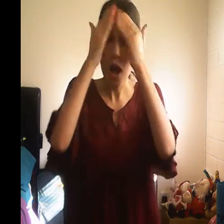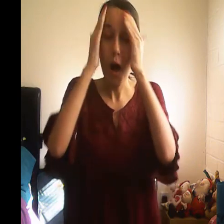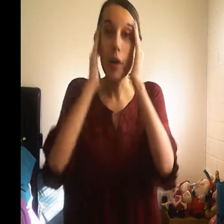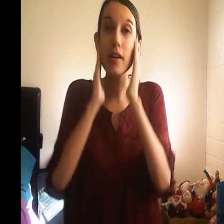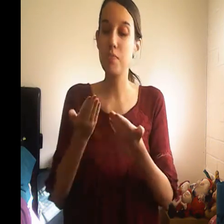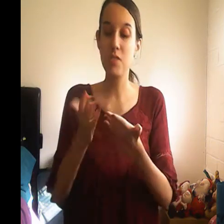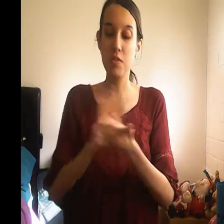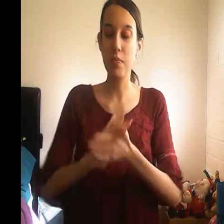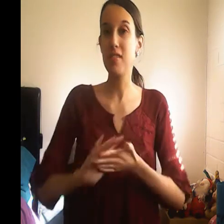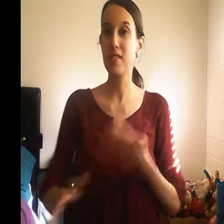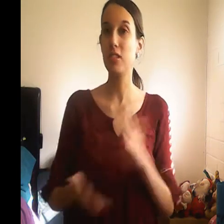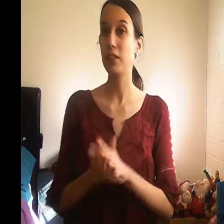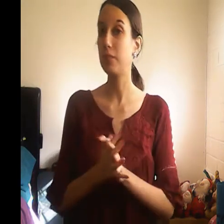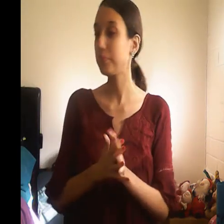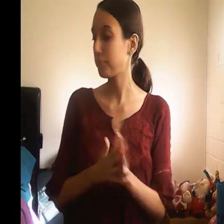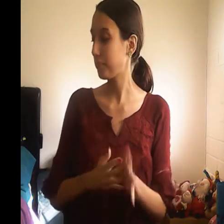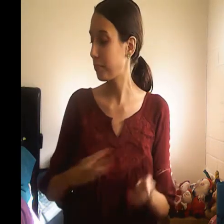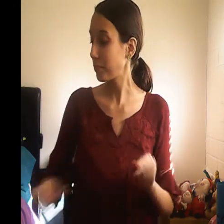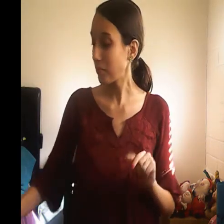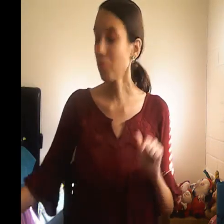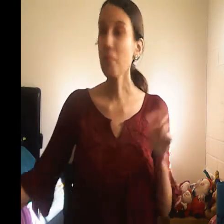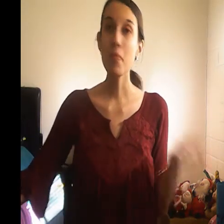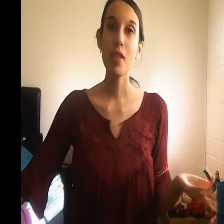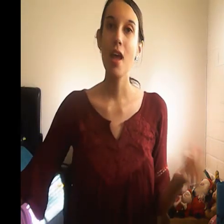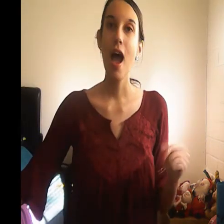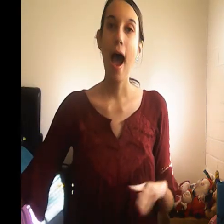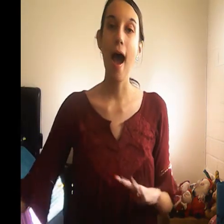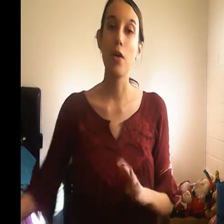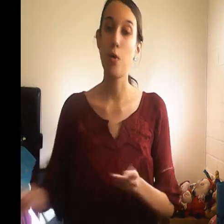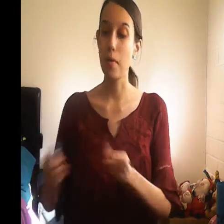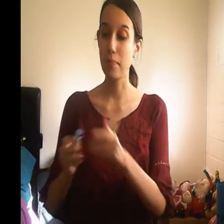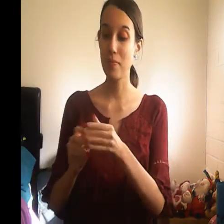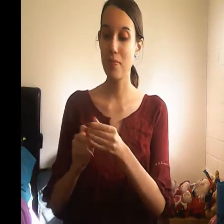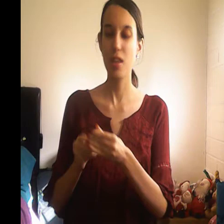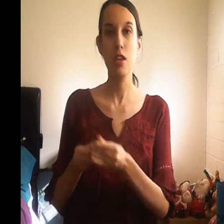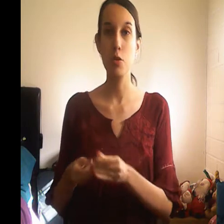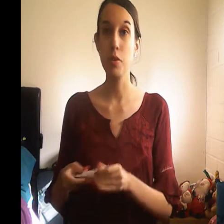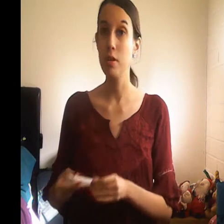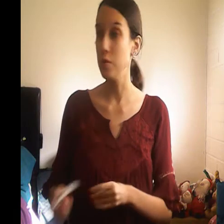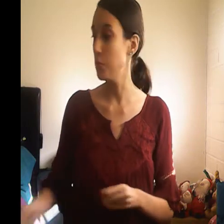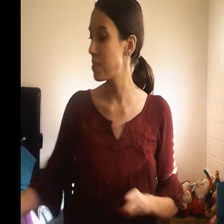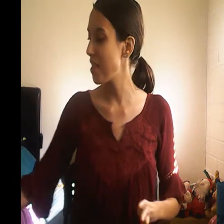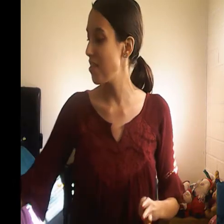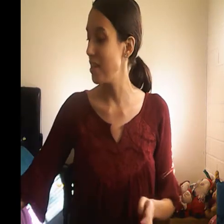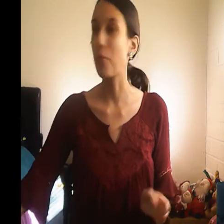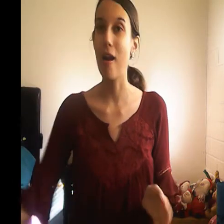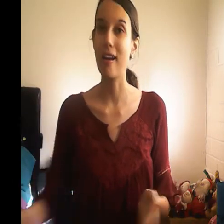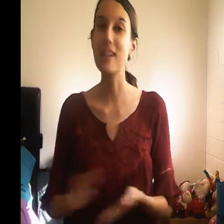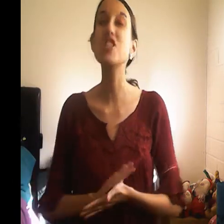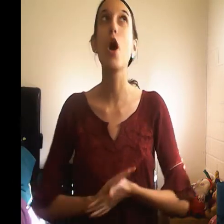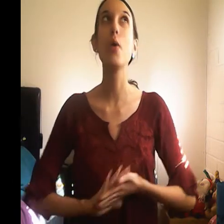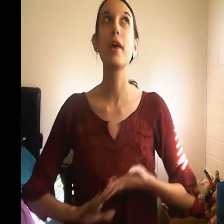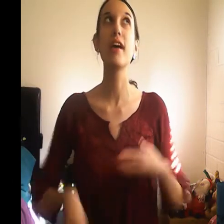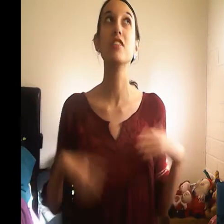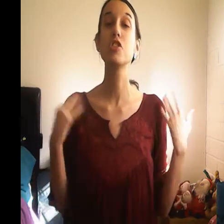just basically how um you use the product okay so